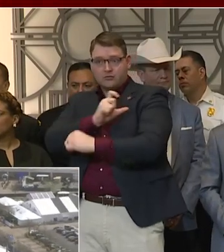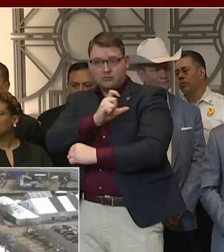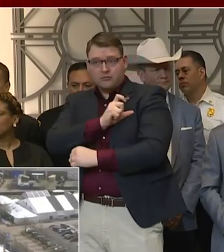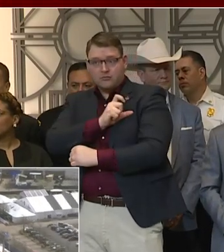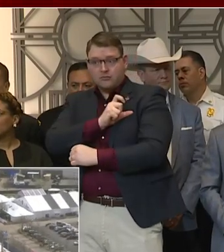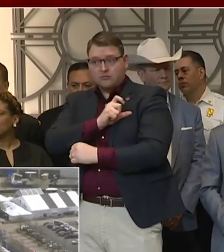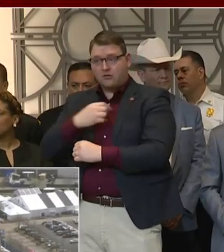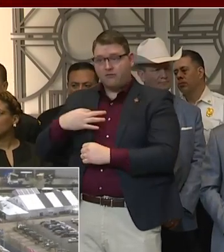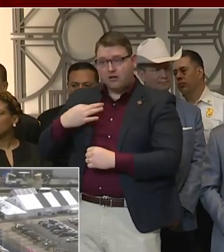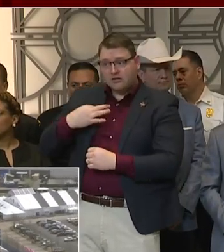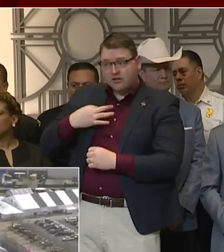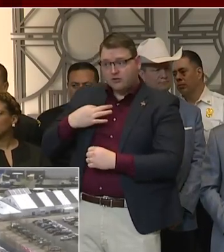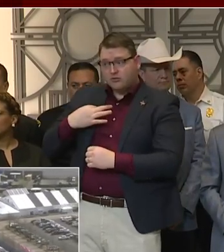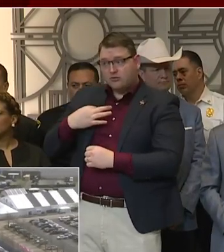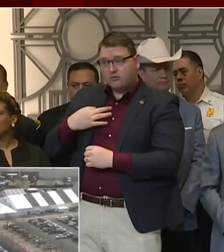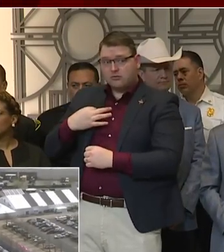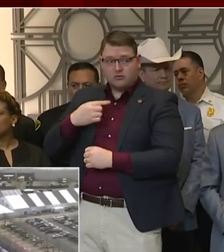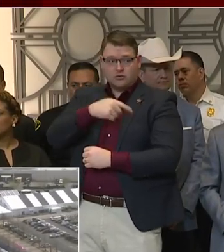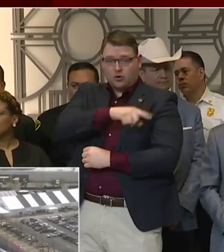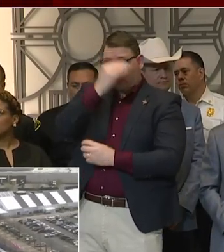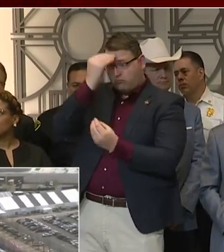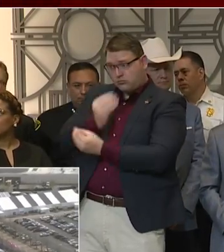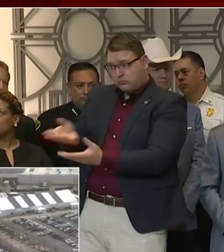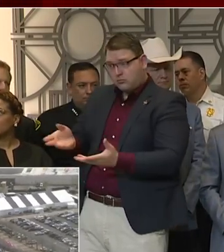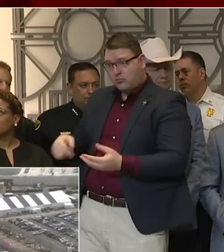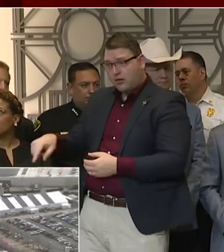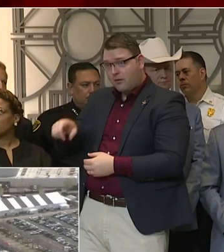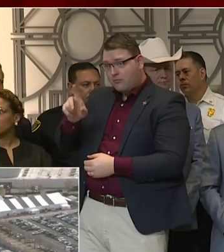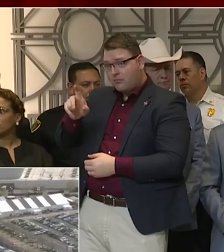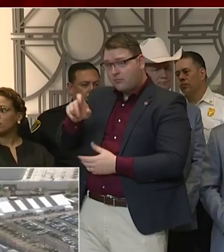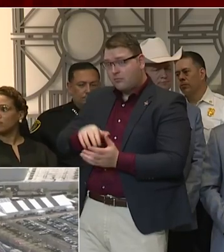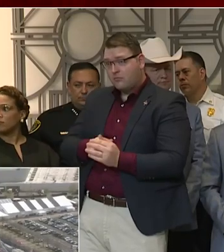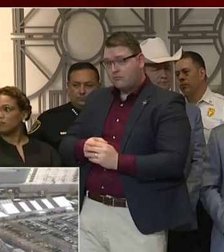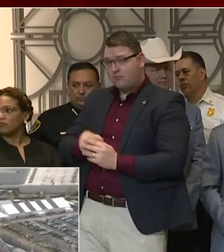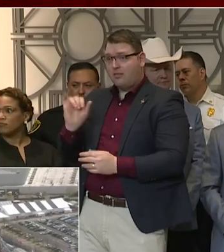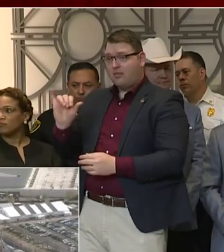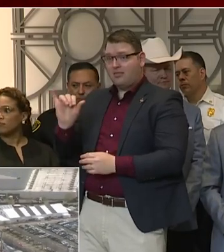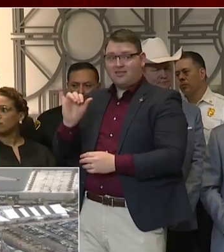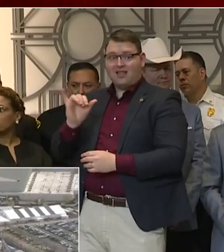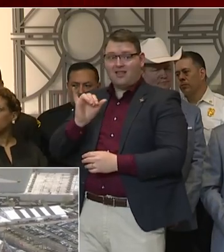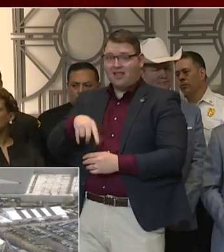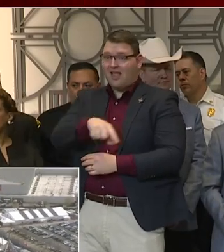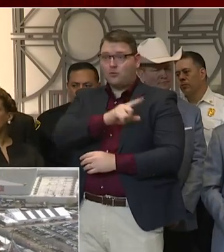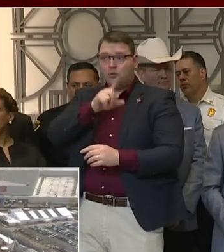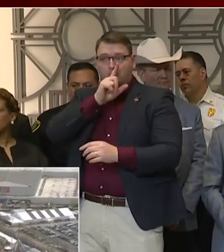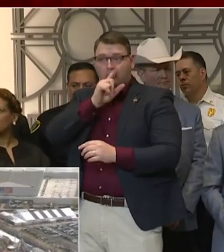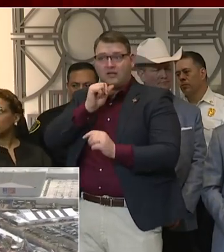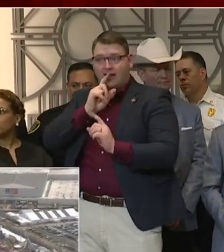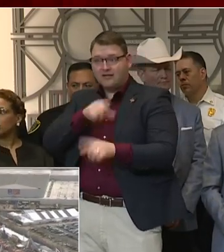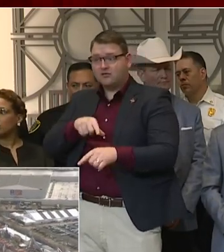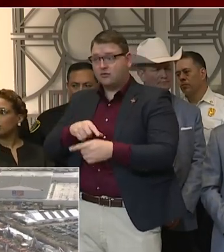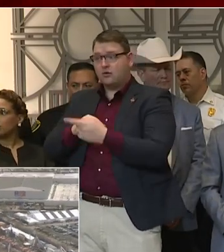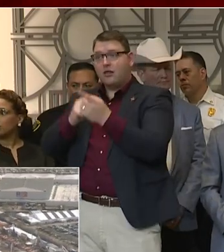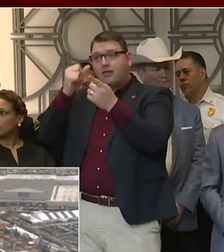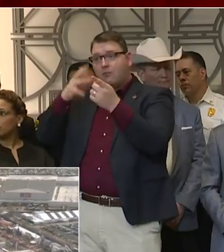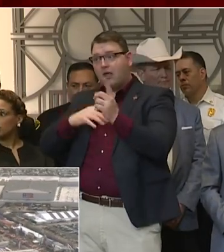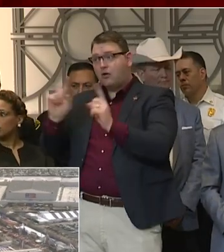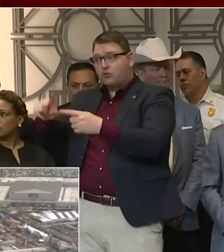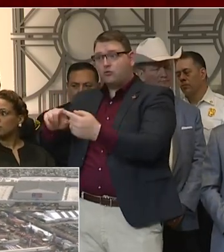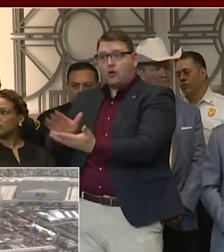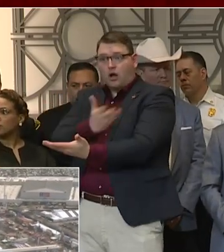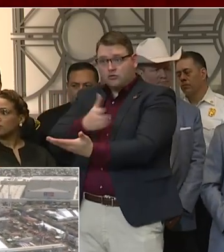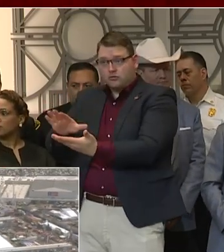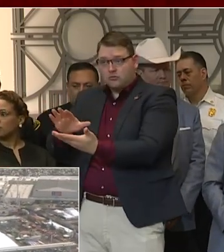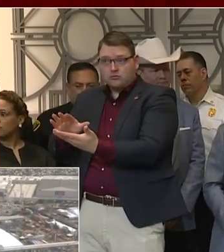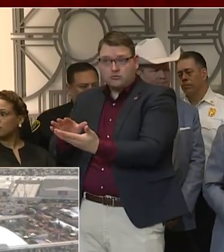volunteers, want to know, and aren't letting those people know. So, yeah. And especially if he went to a concert, a specific